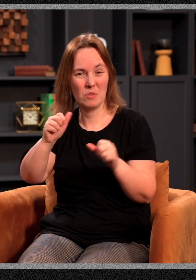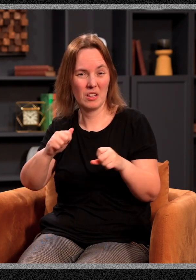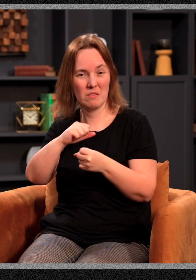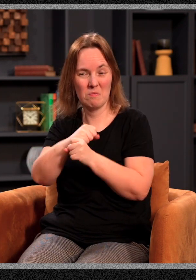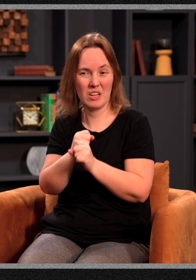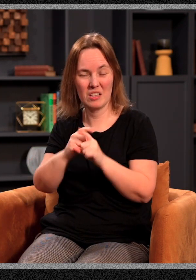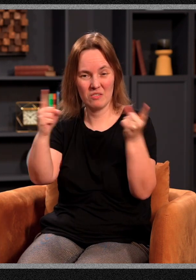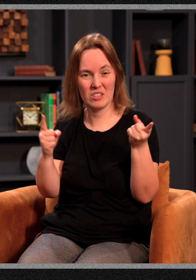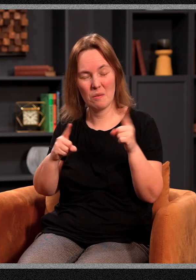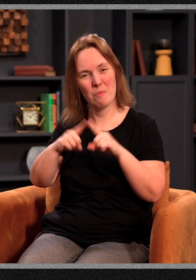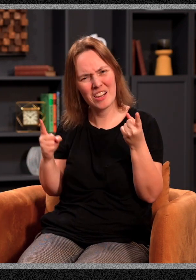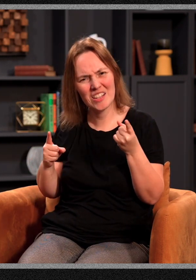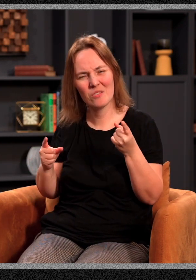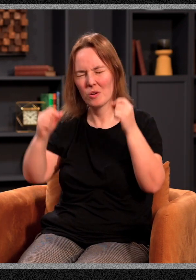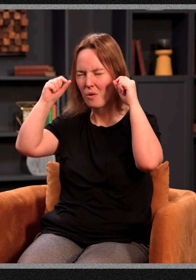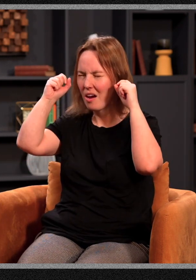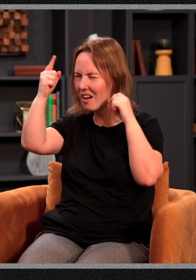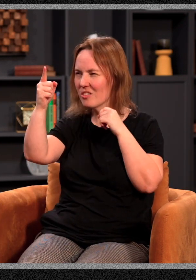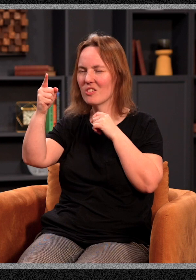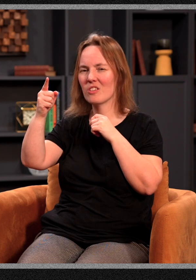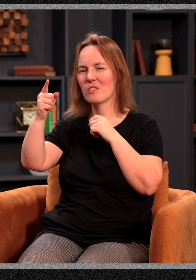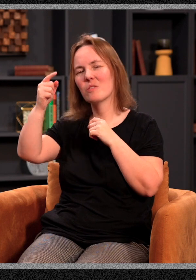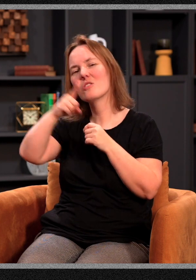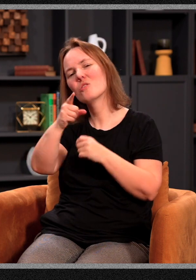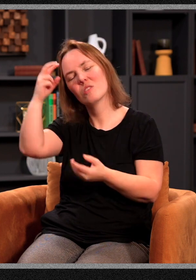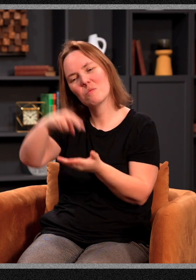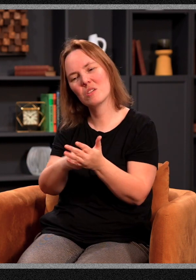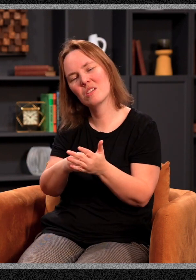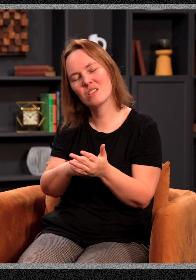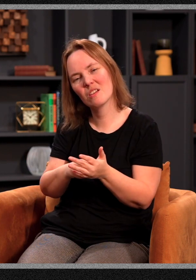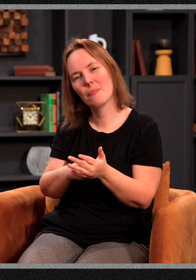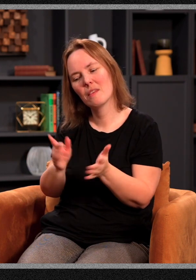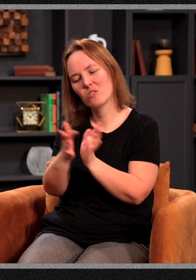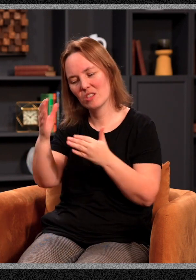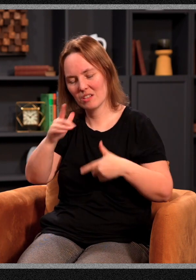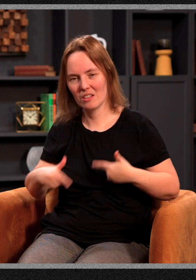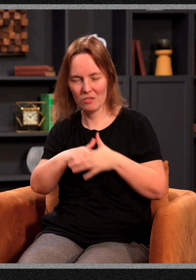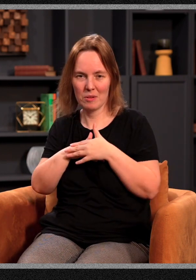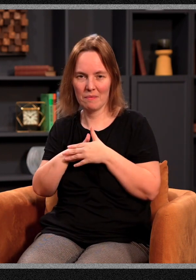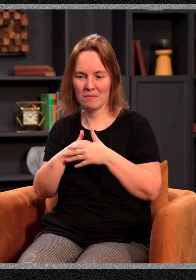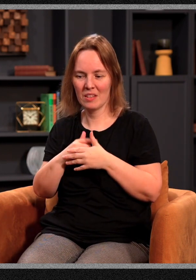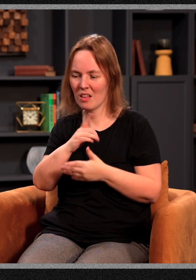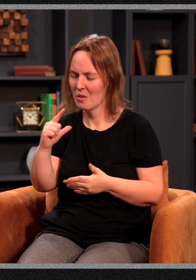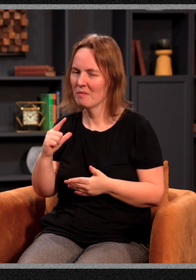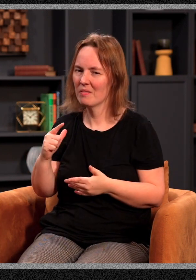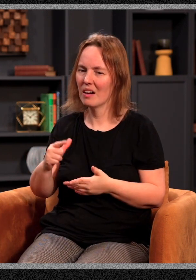But imagine if we woke up to what it means that Jesus lives in me. And when I wake up even tomorrow, Lord, I choose to be a